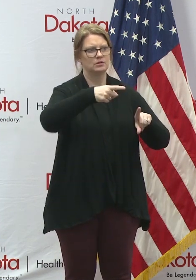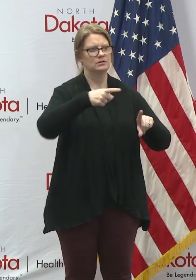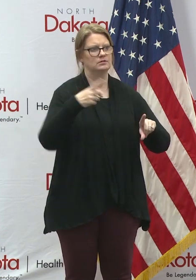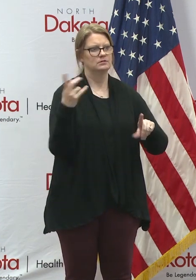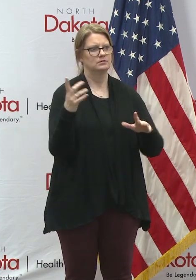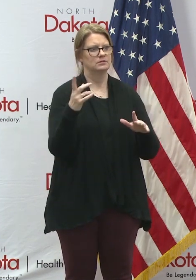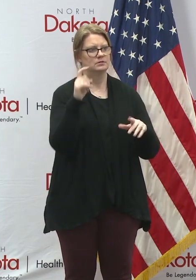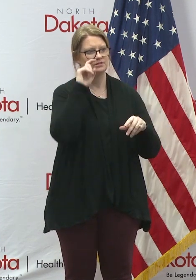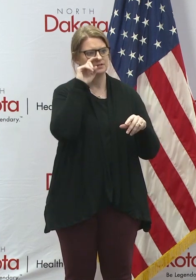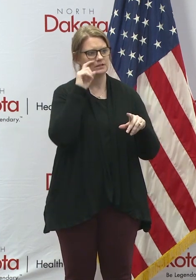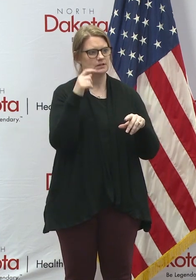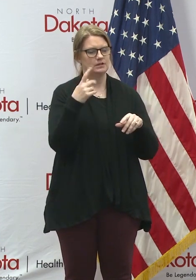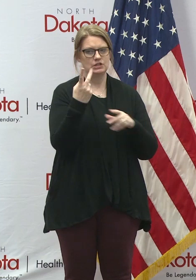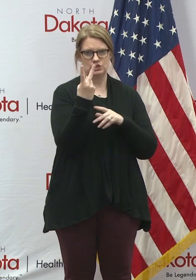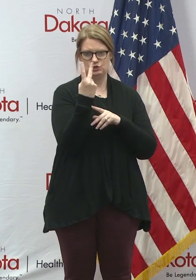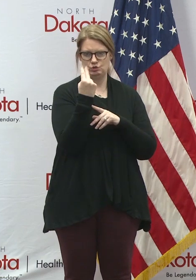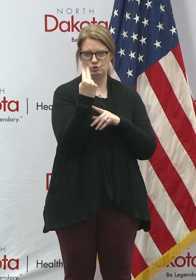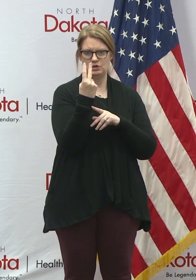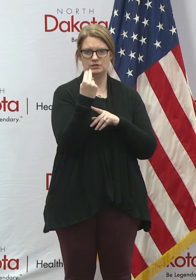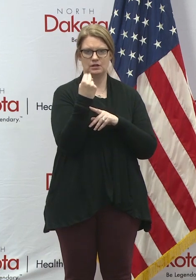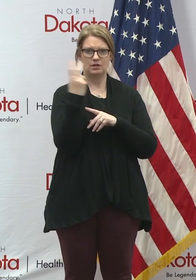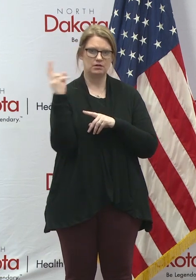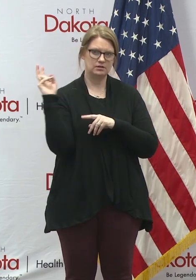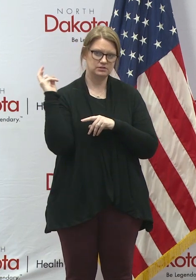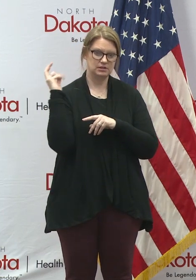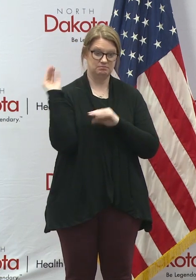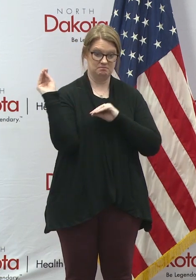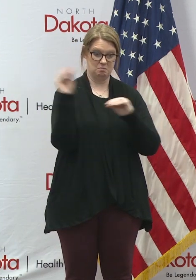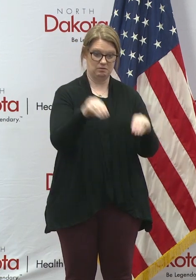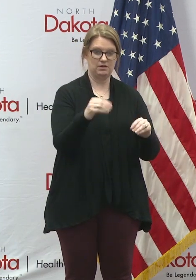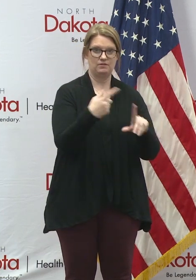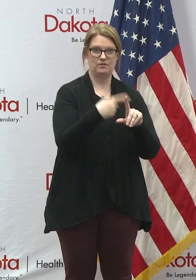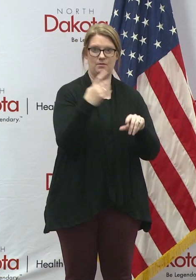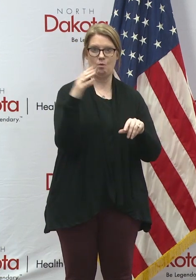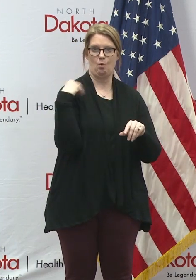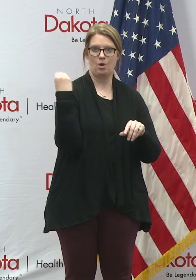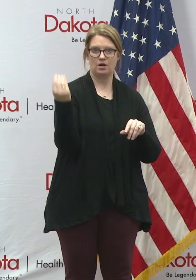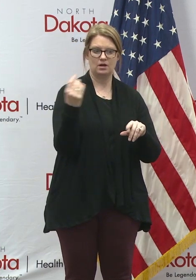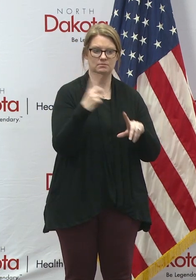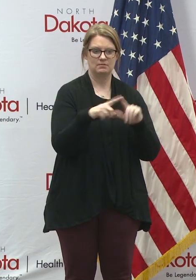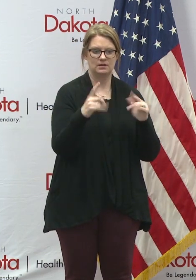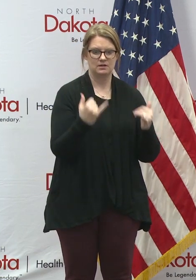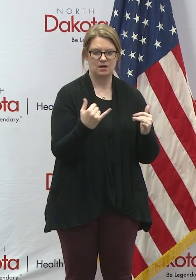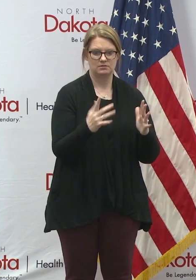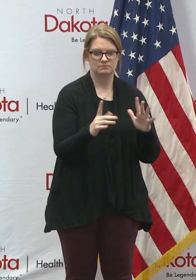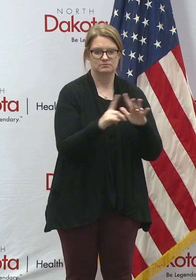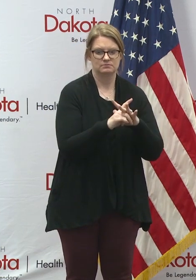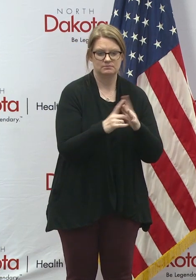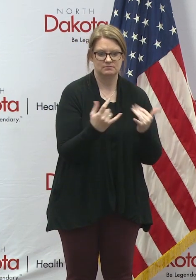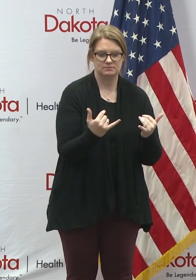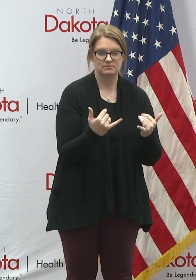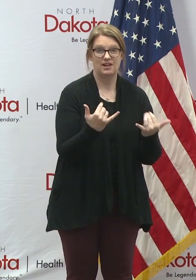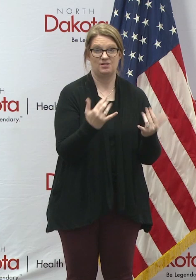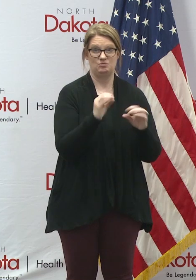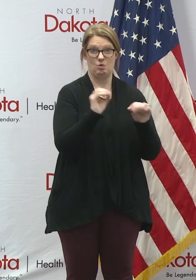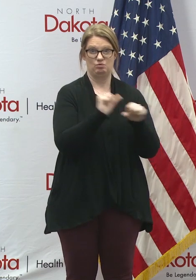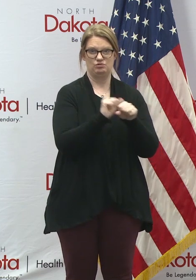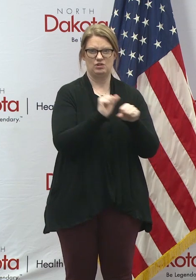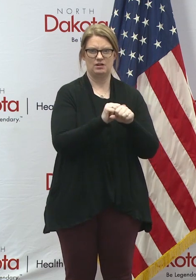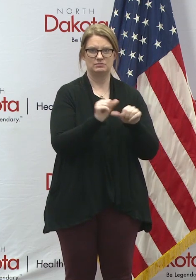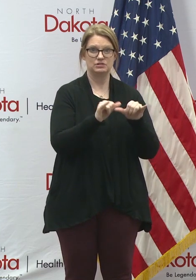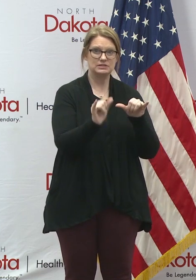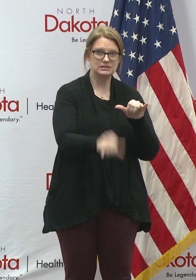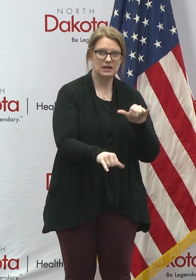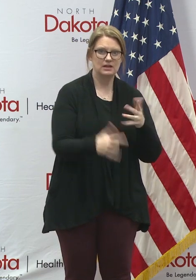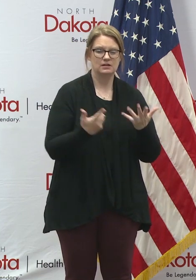She came from Portland two years ago, and now she loves North Dakota. But she wants to know, should she stay? And she wants to know what you will